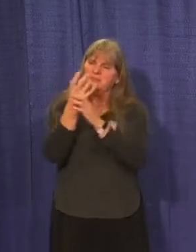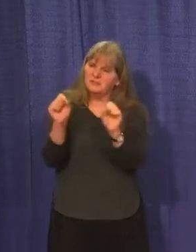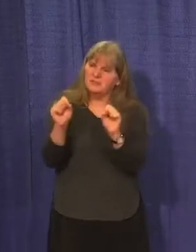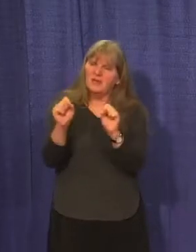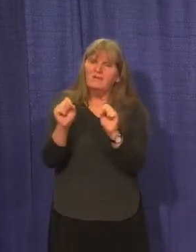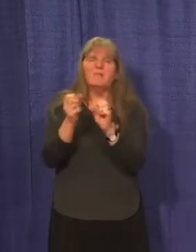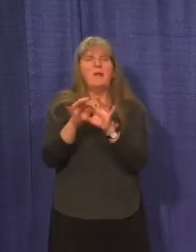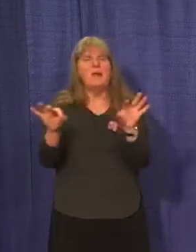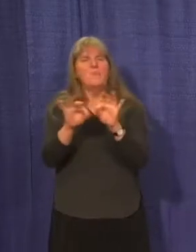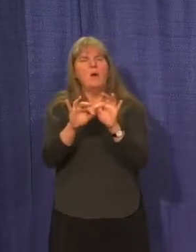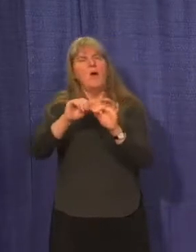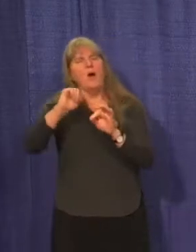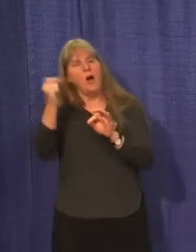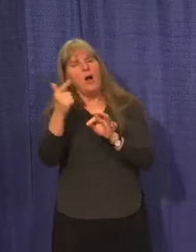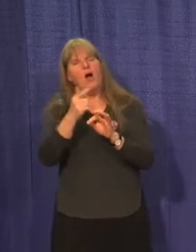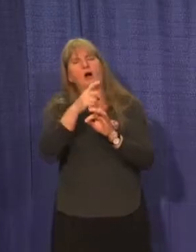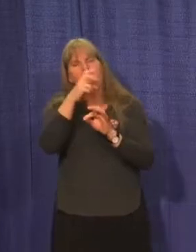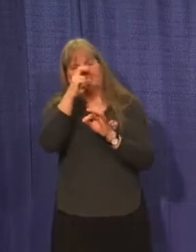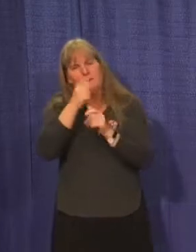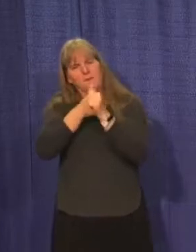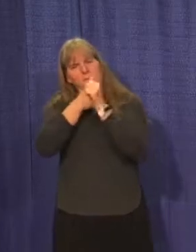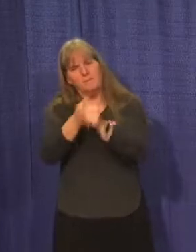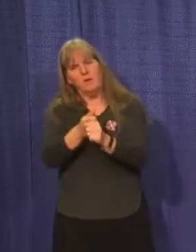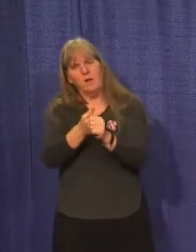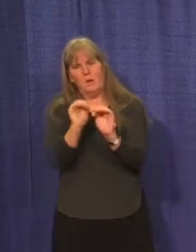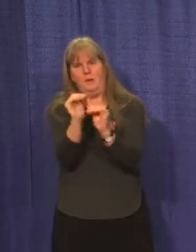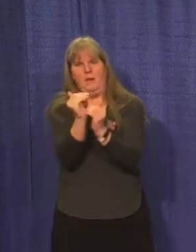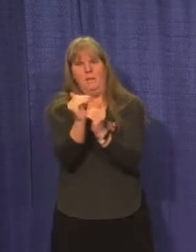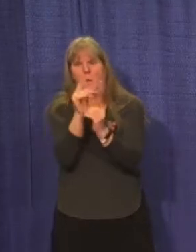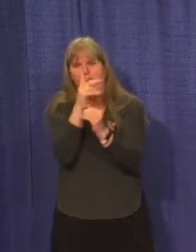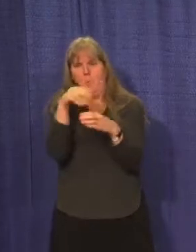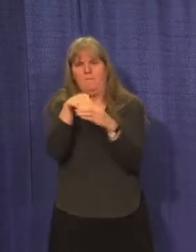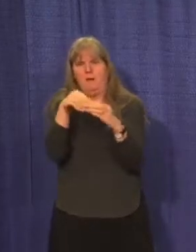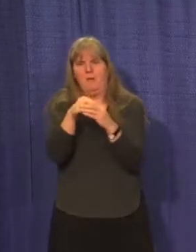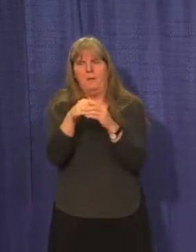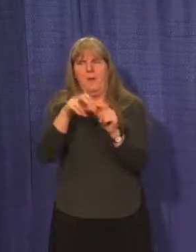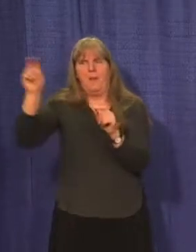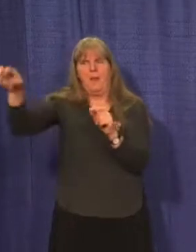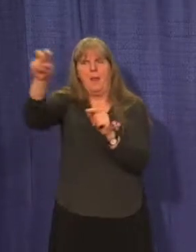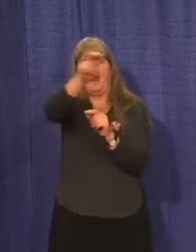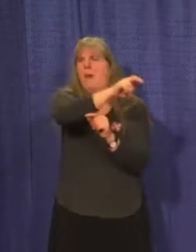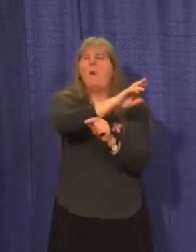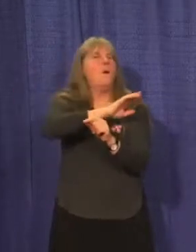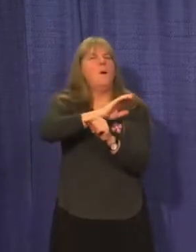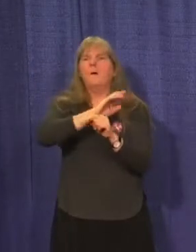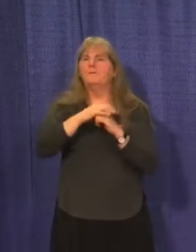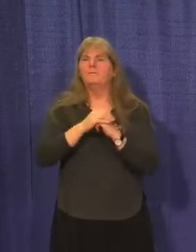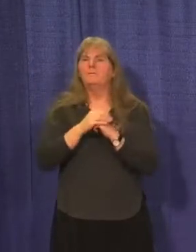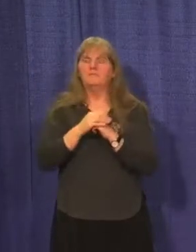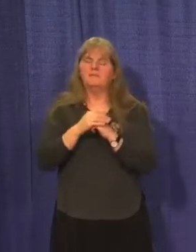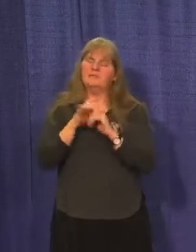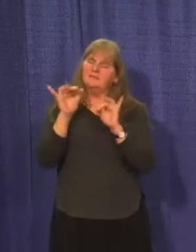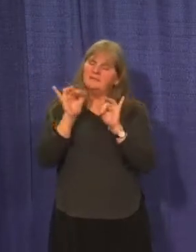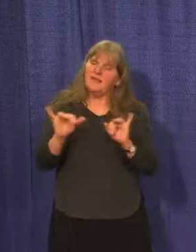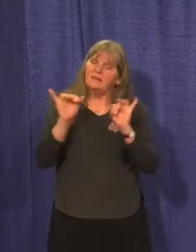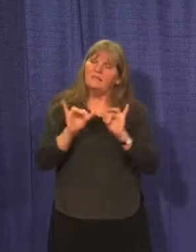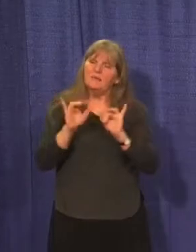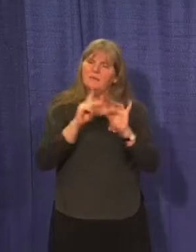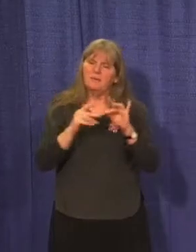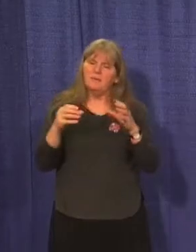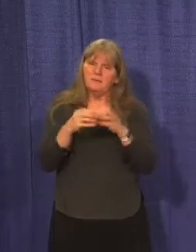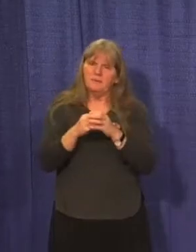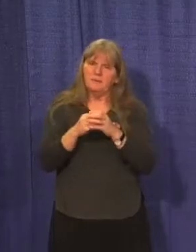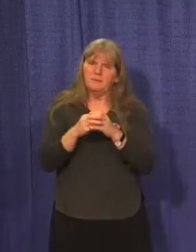are loyal to the one bubble and nothing else. Still, I do urge you to maintain consistency. No